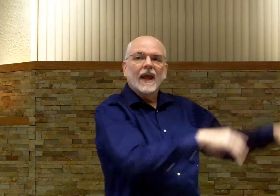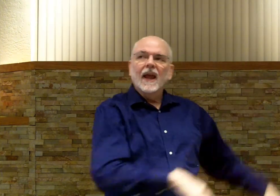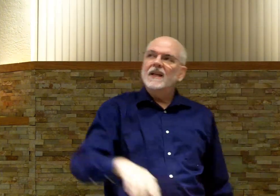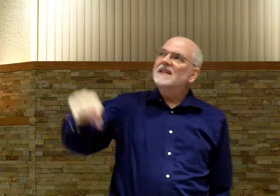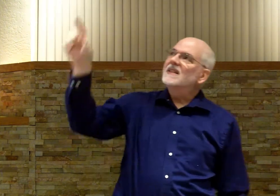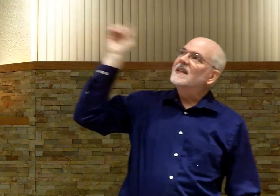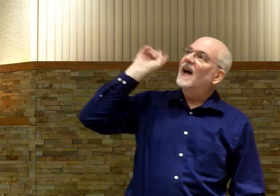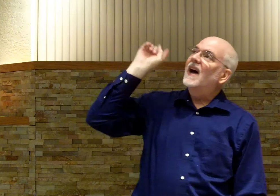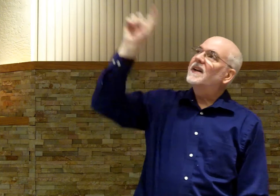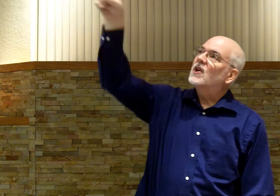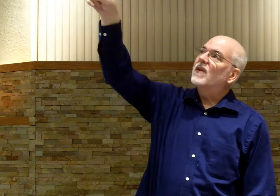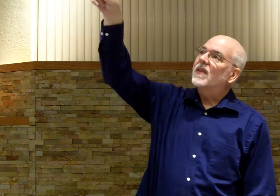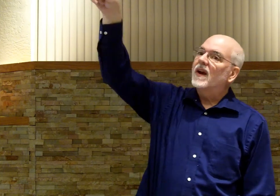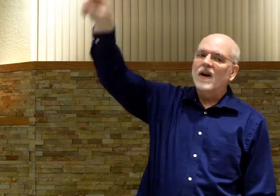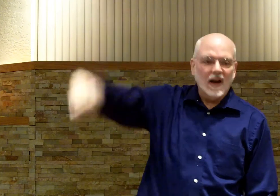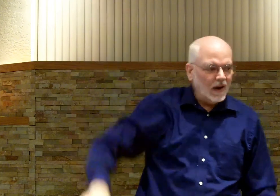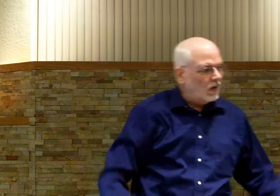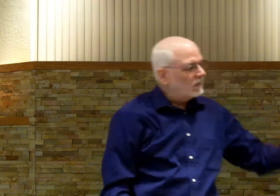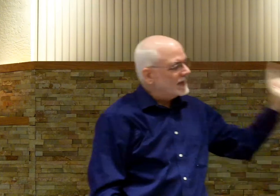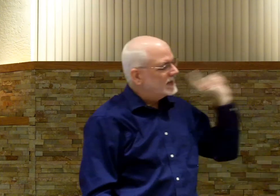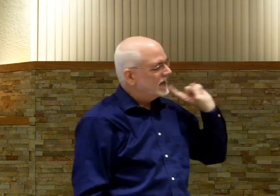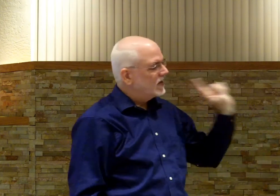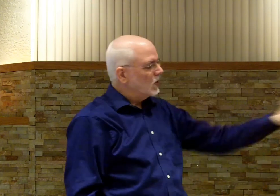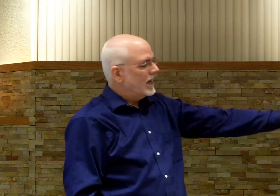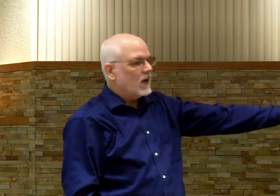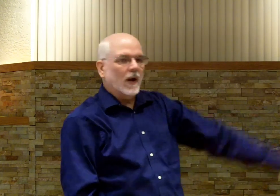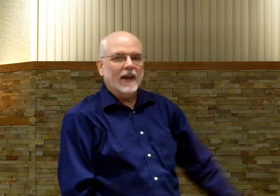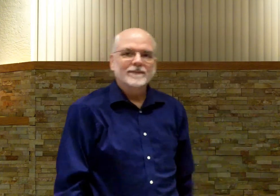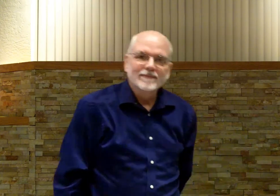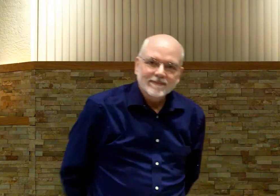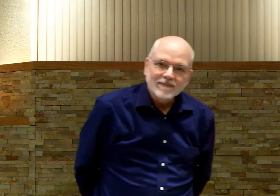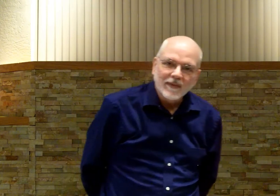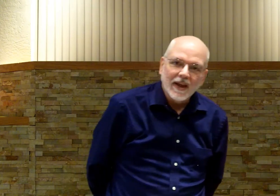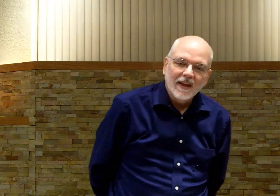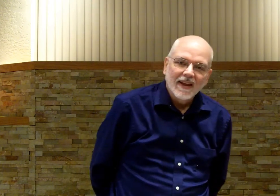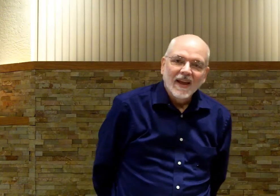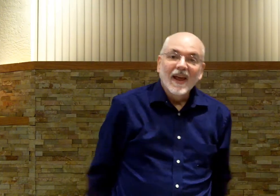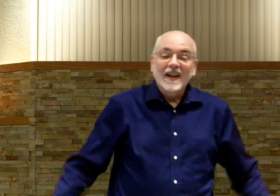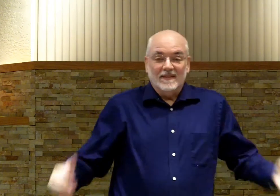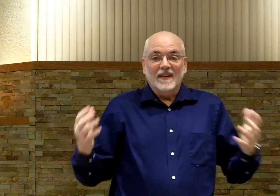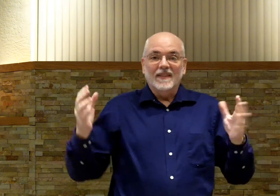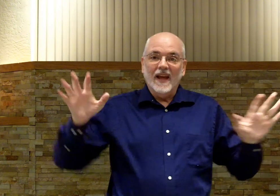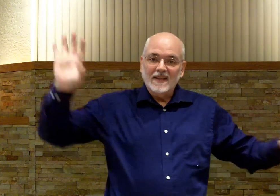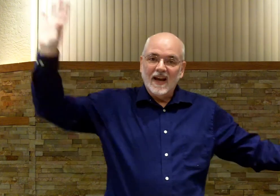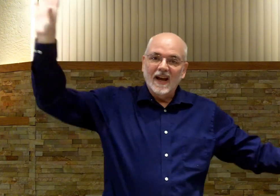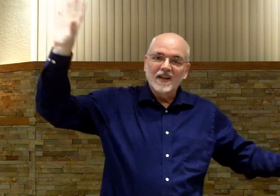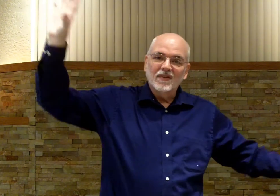And since God is over there, I want my sin to go that way. Okay. That's kind of